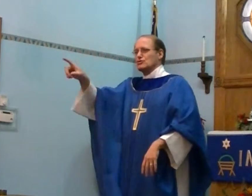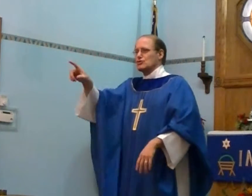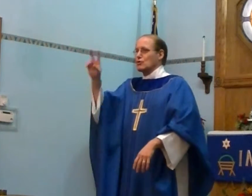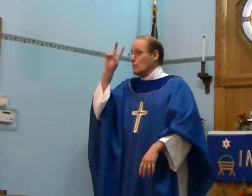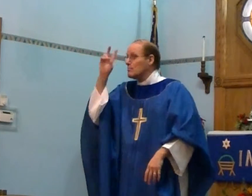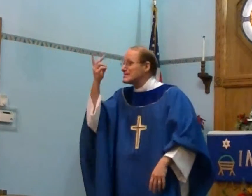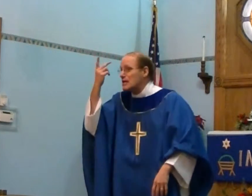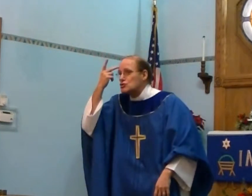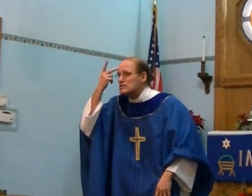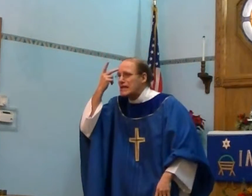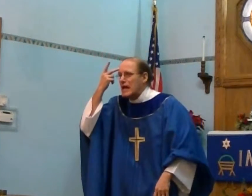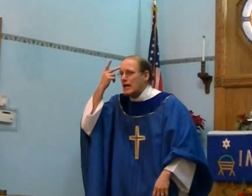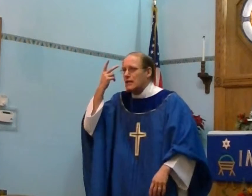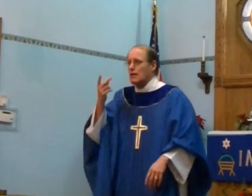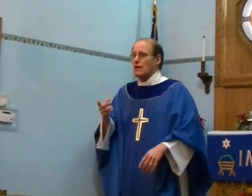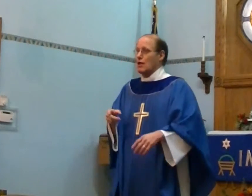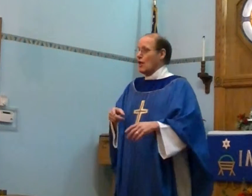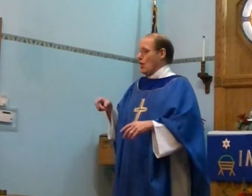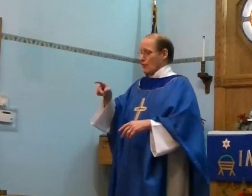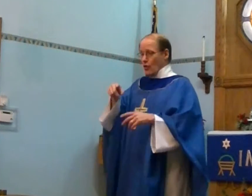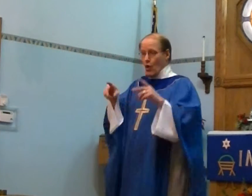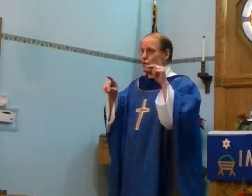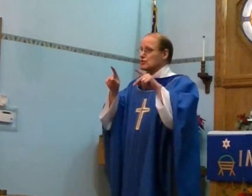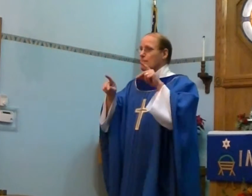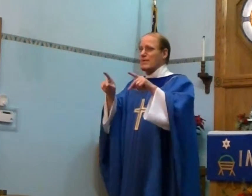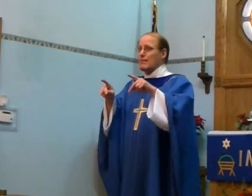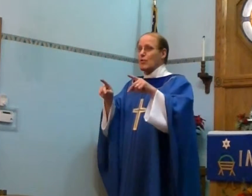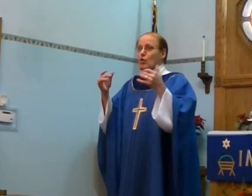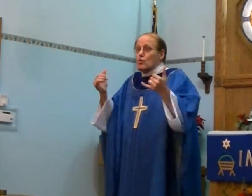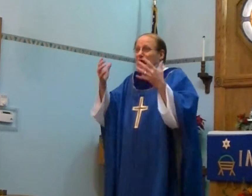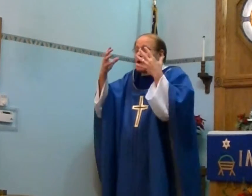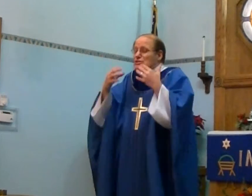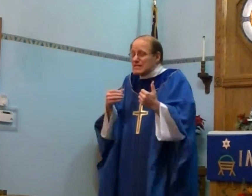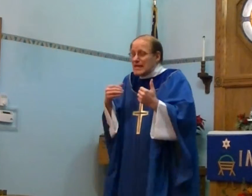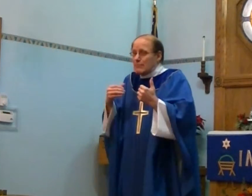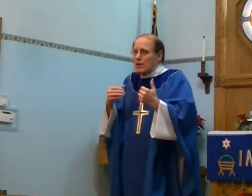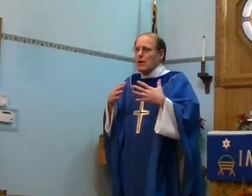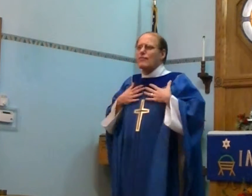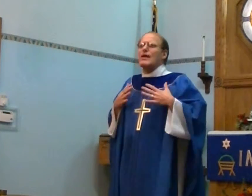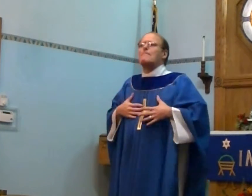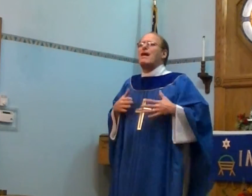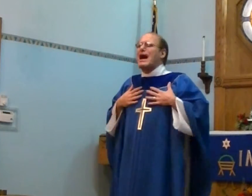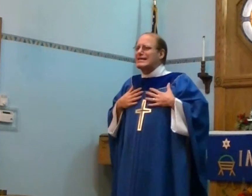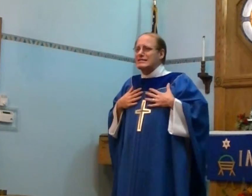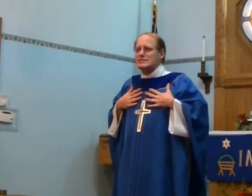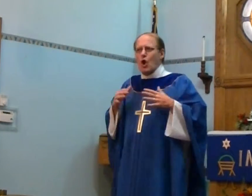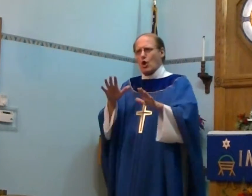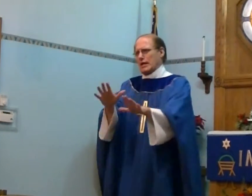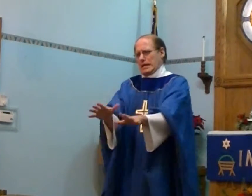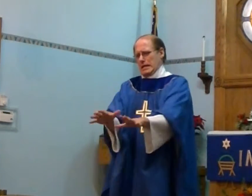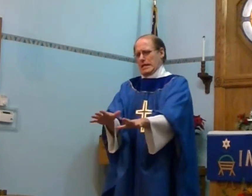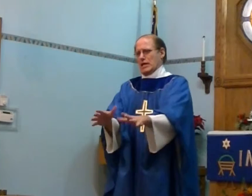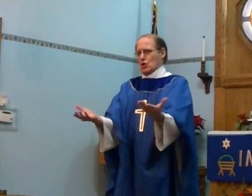to misunderstand. Those people who now sleep. Their bodies are here.